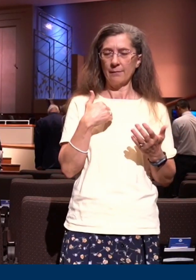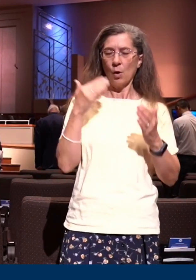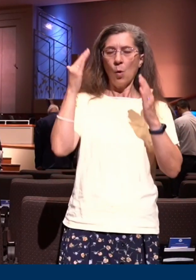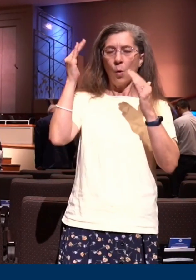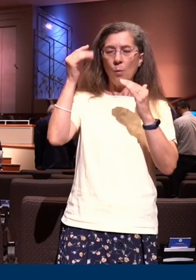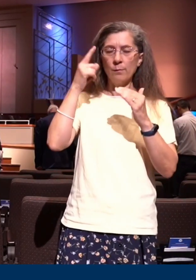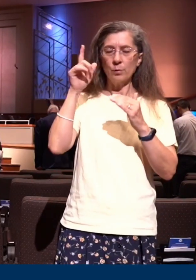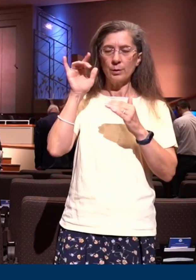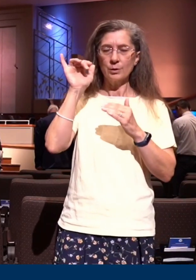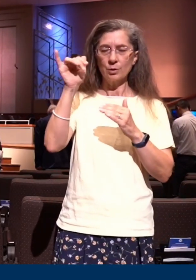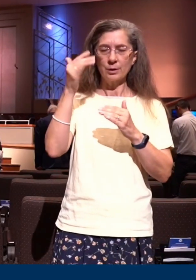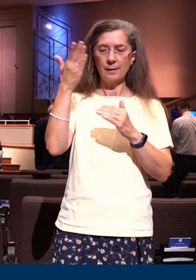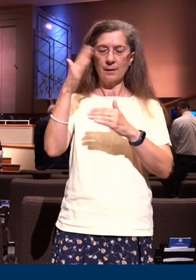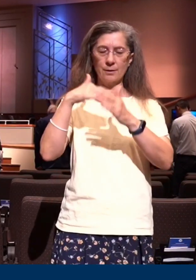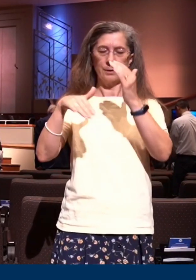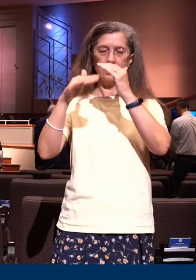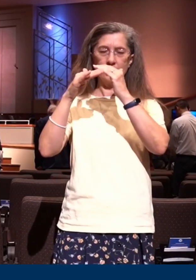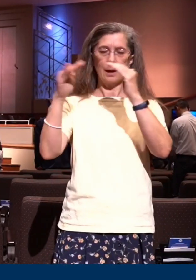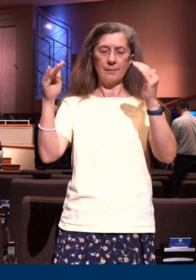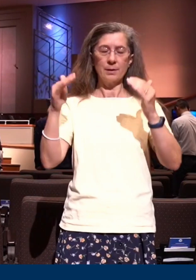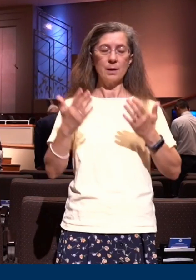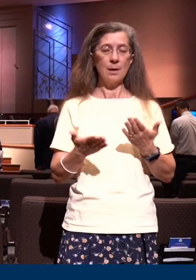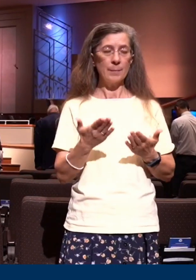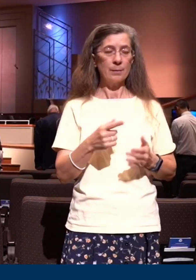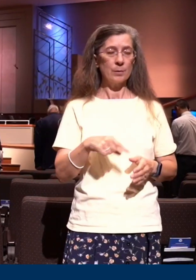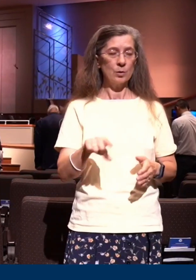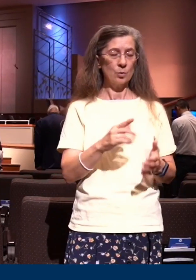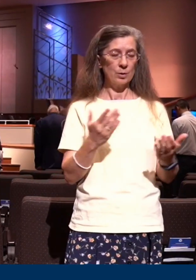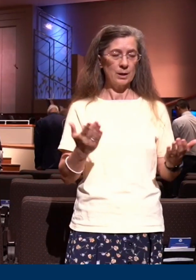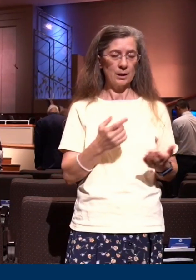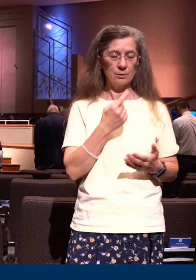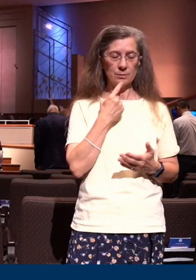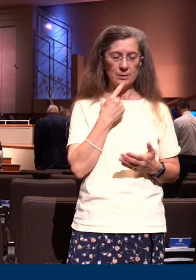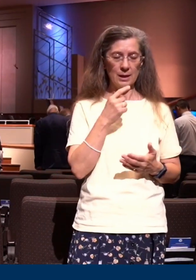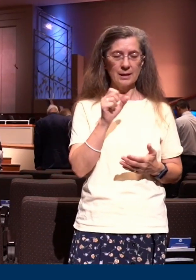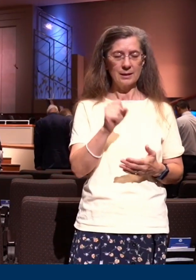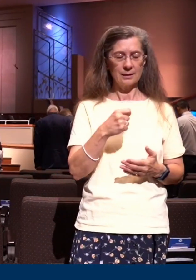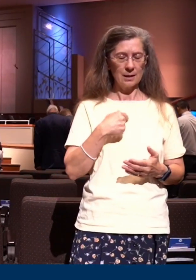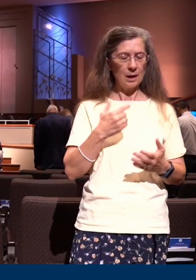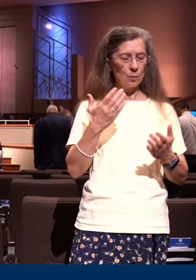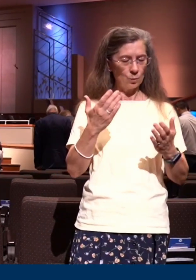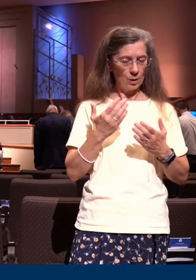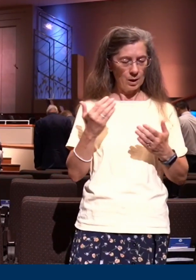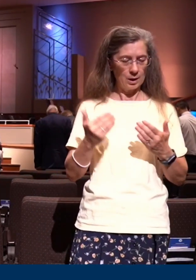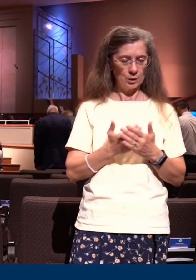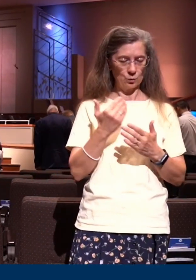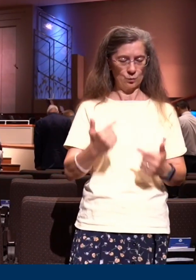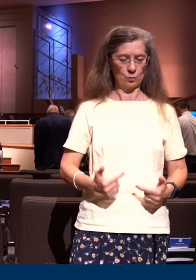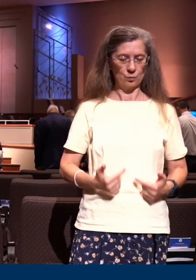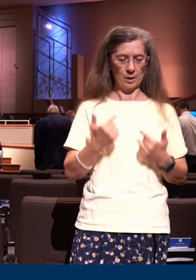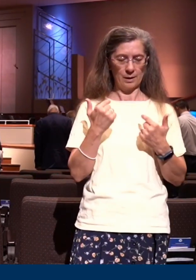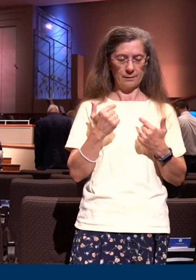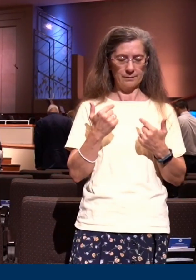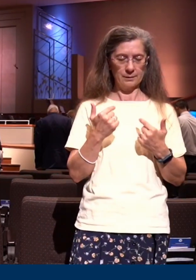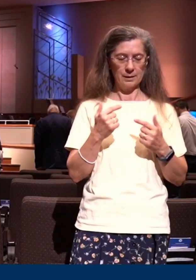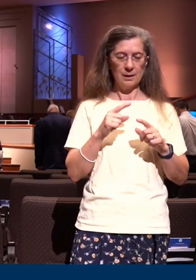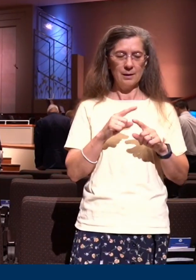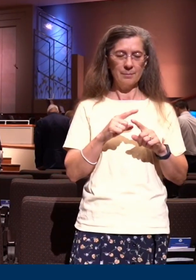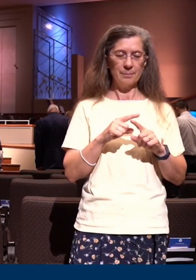and maybe you're here tonight and you would just simply say I would love to have new life but I'm not sure I've ever had new birth to begin